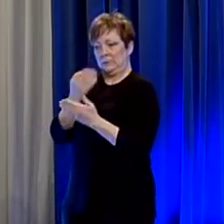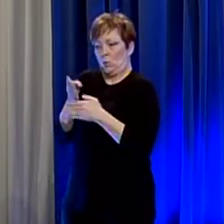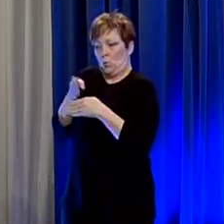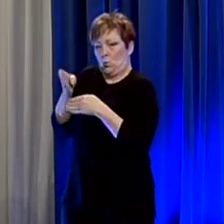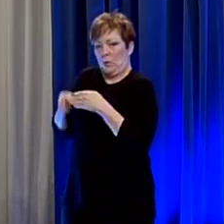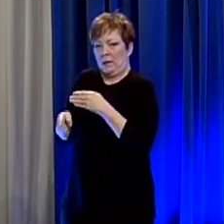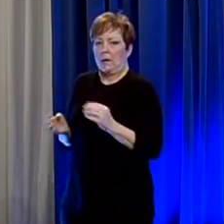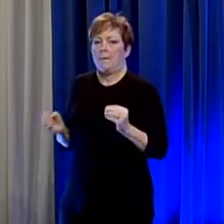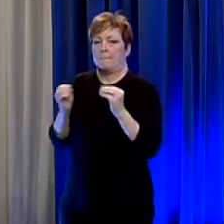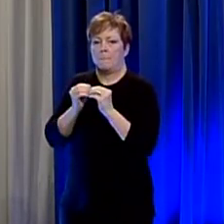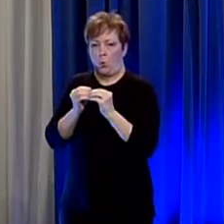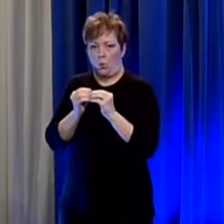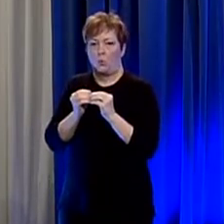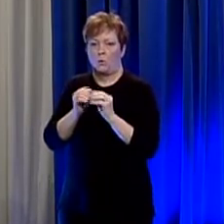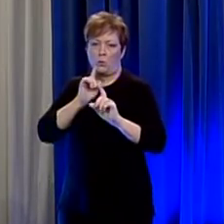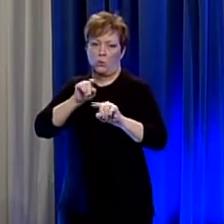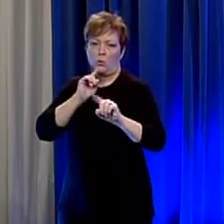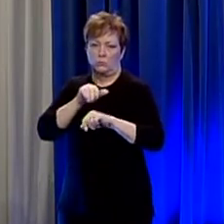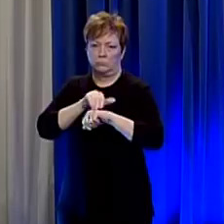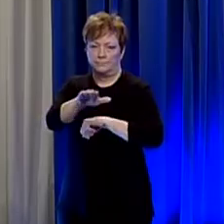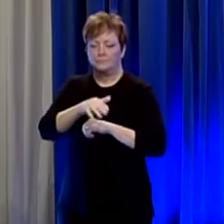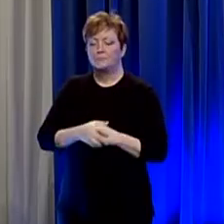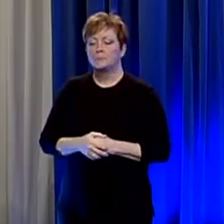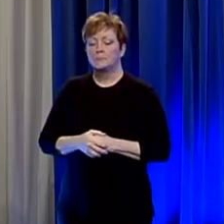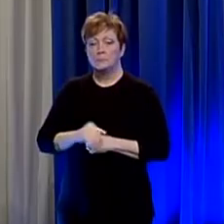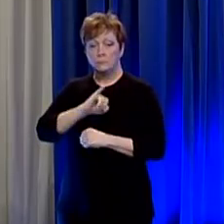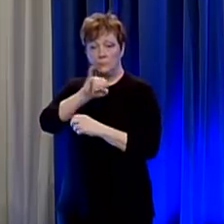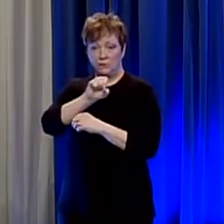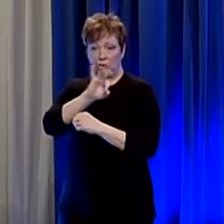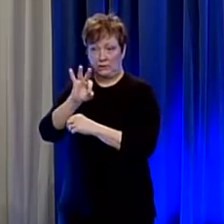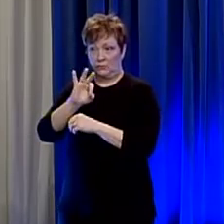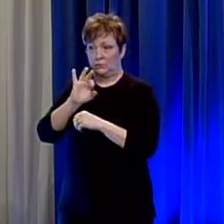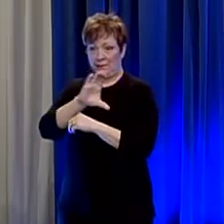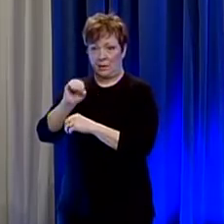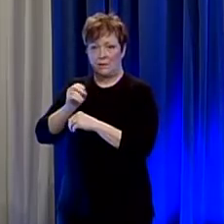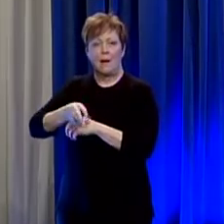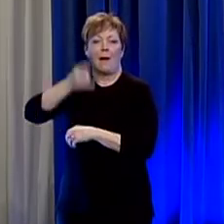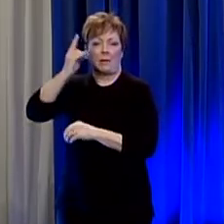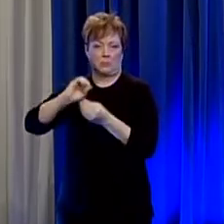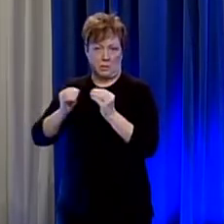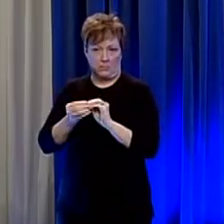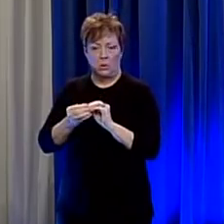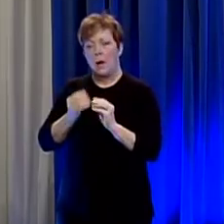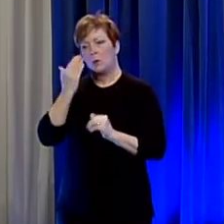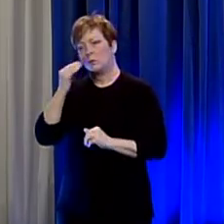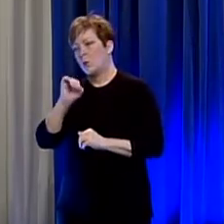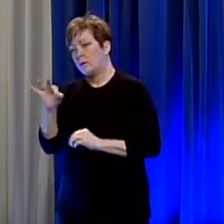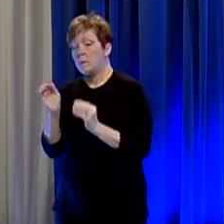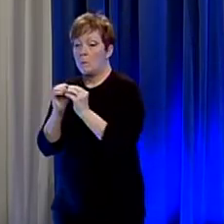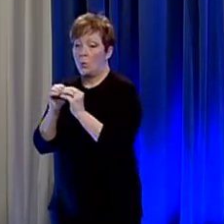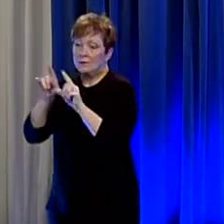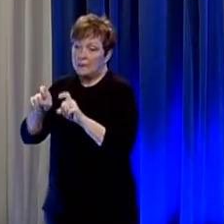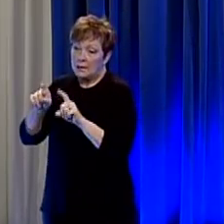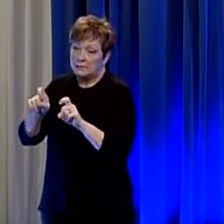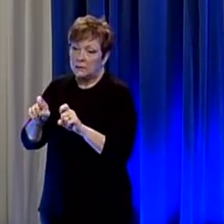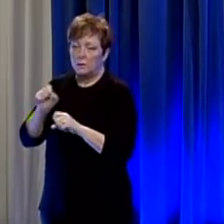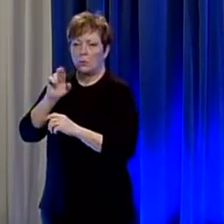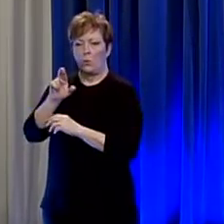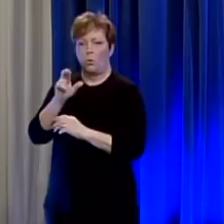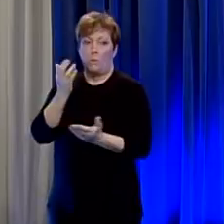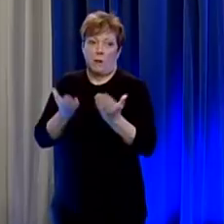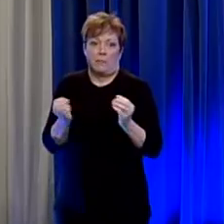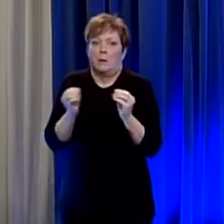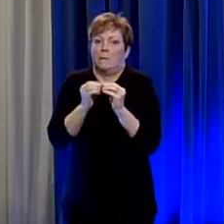jefferson county jefferson county has the highest number of cases as you know it's not clear if that's because there's just more testing available there